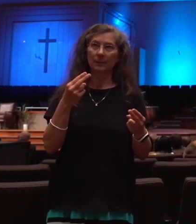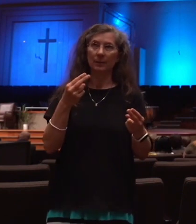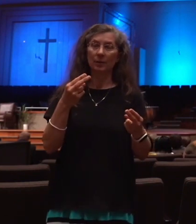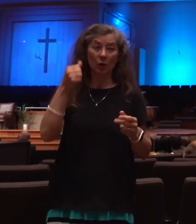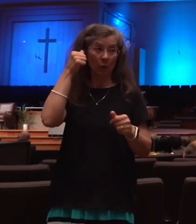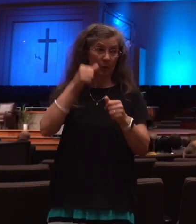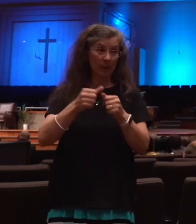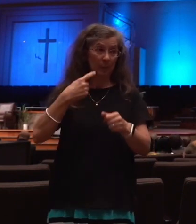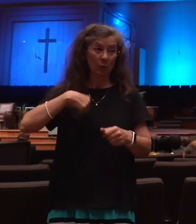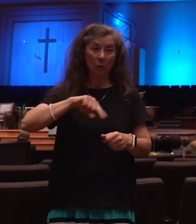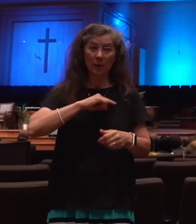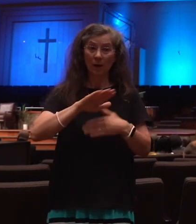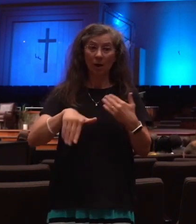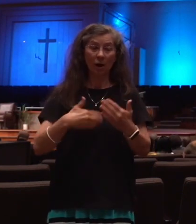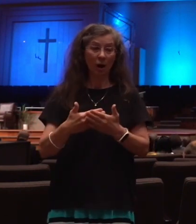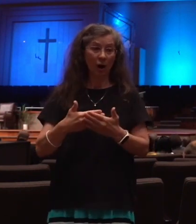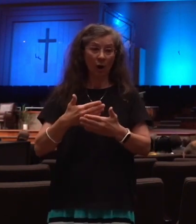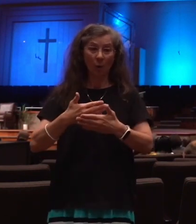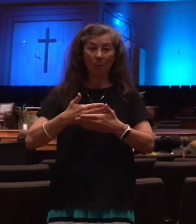sinners. We're rebels at heart.